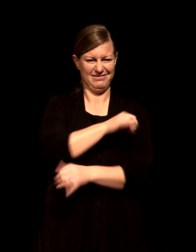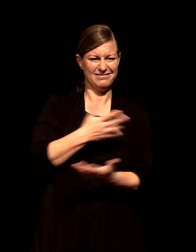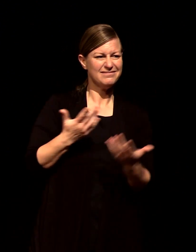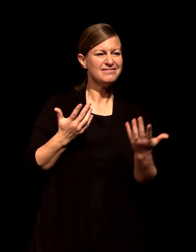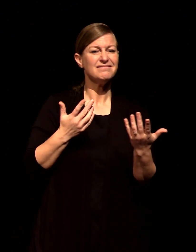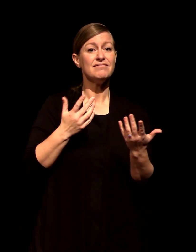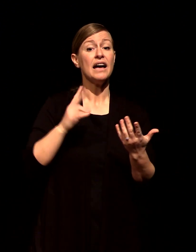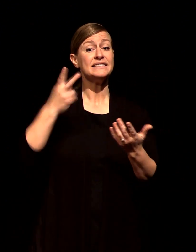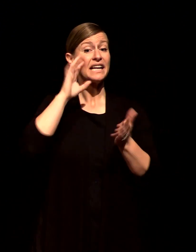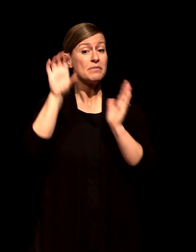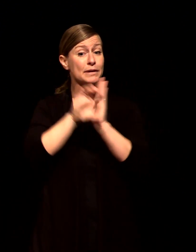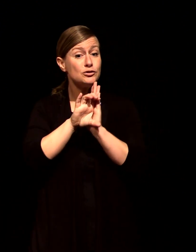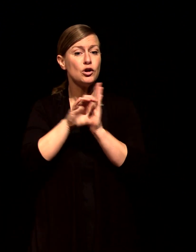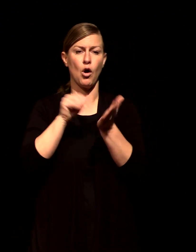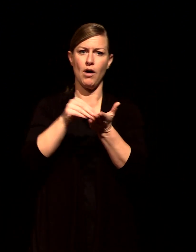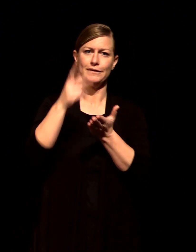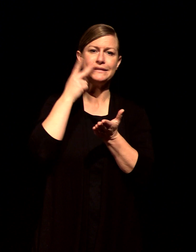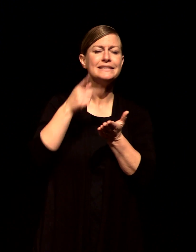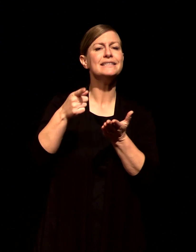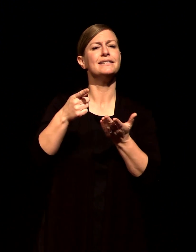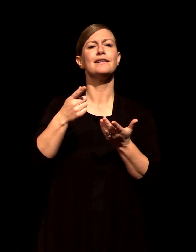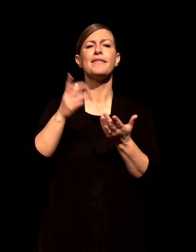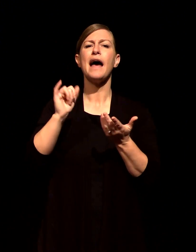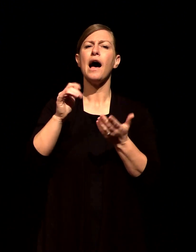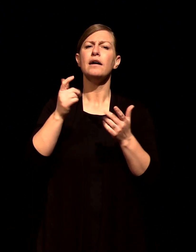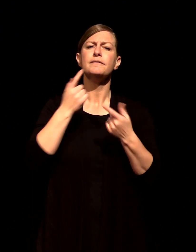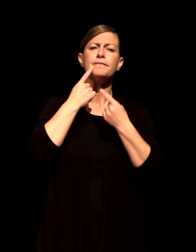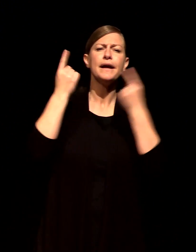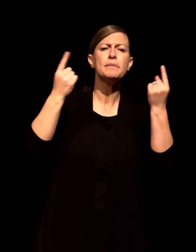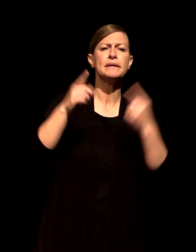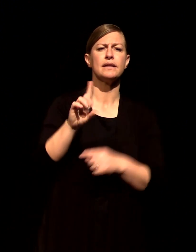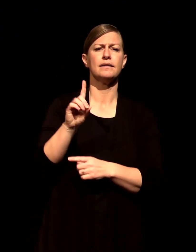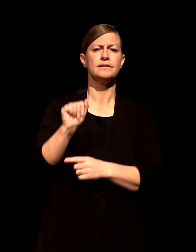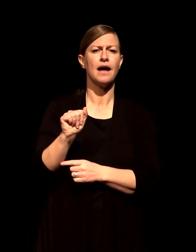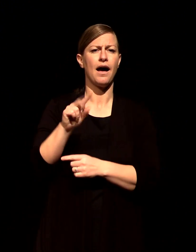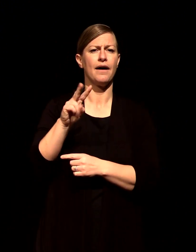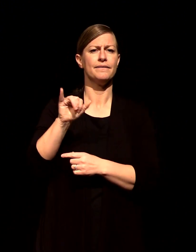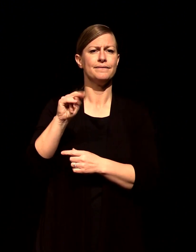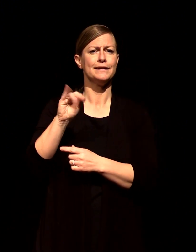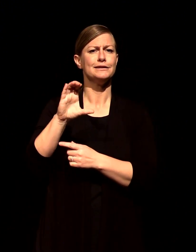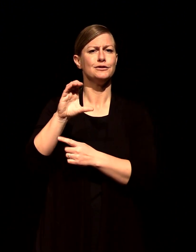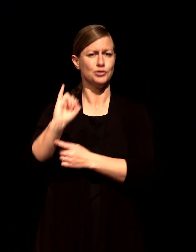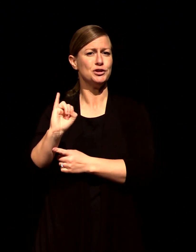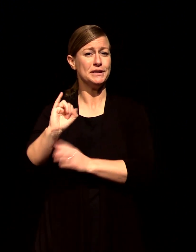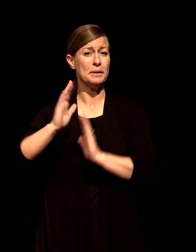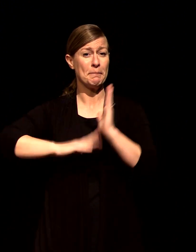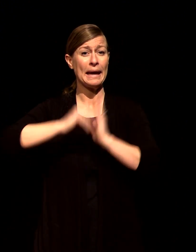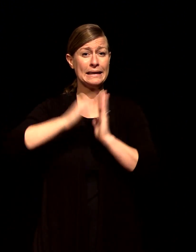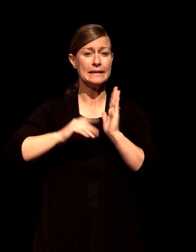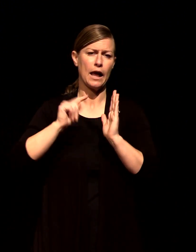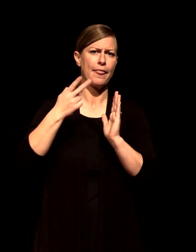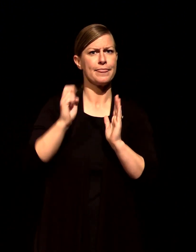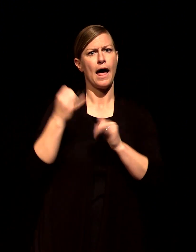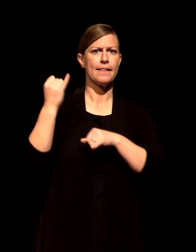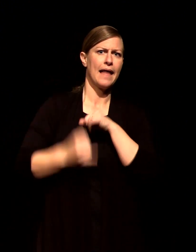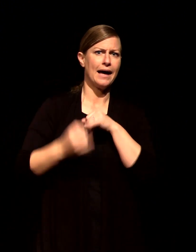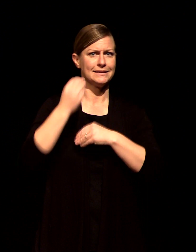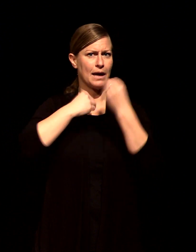Jesus at the last supper it's da Vinci's painting and it's probably the most famous image of Jesus in the world this third picture